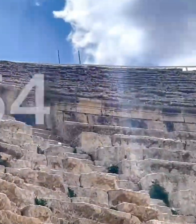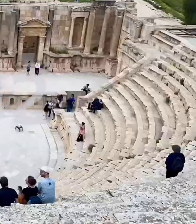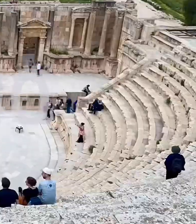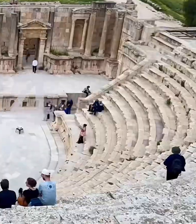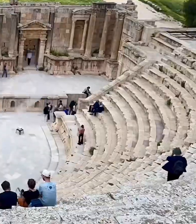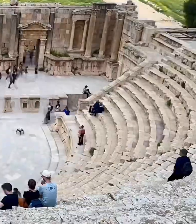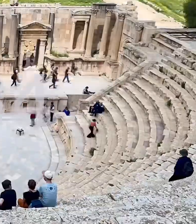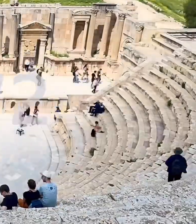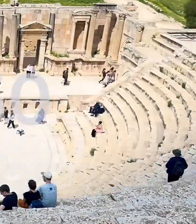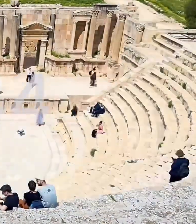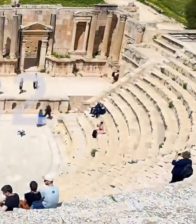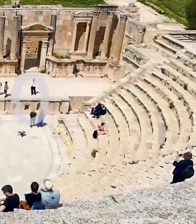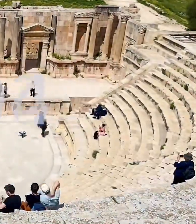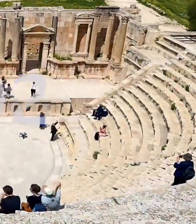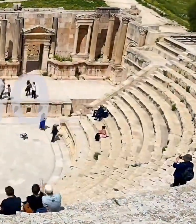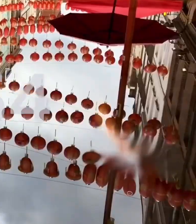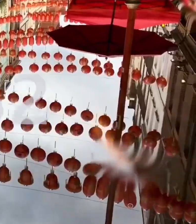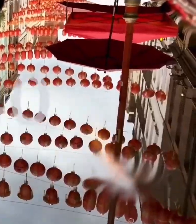We'll be right back.